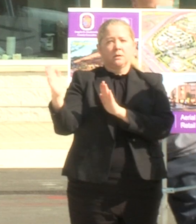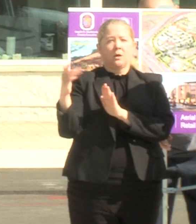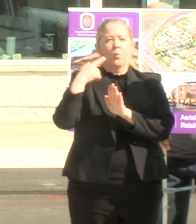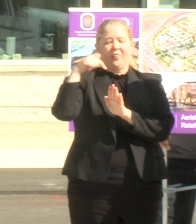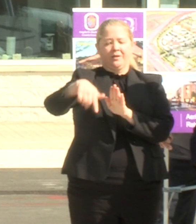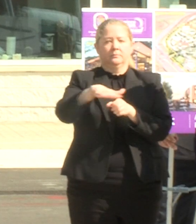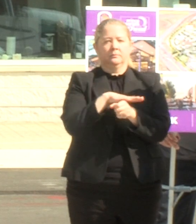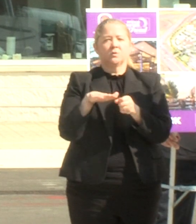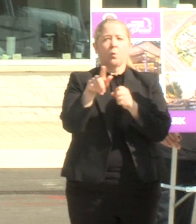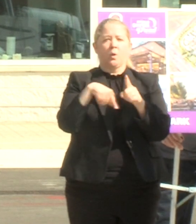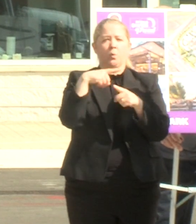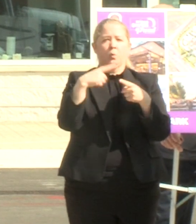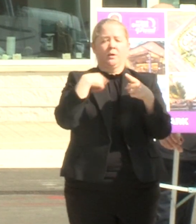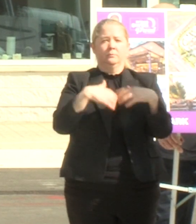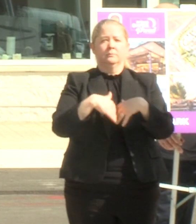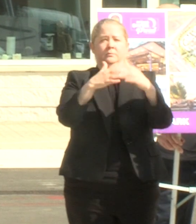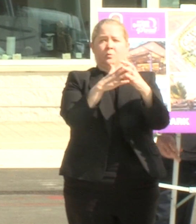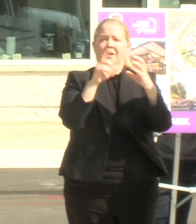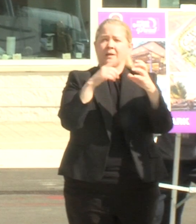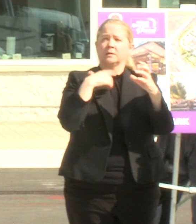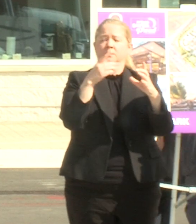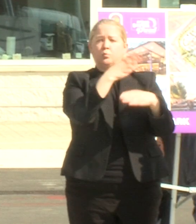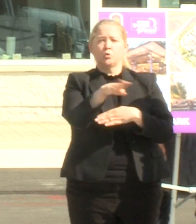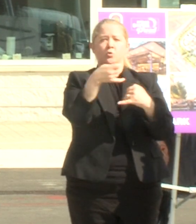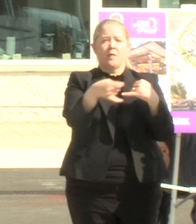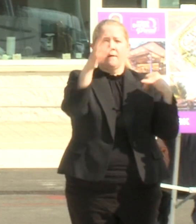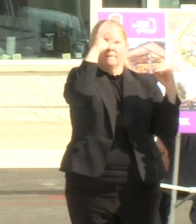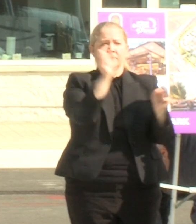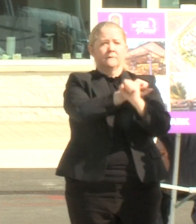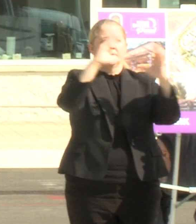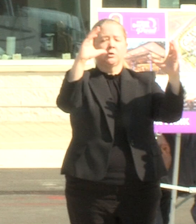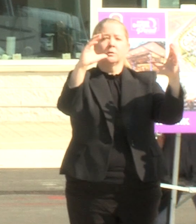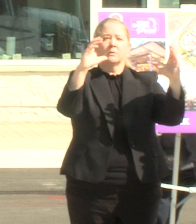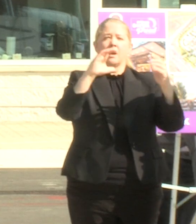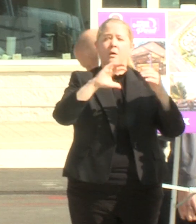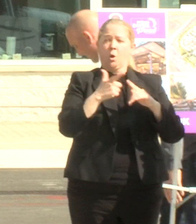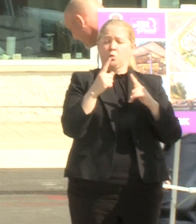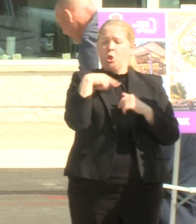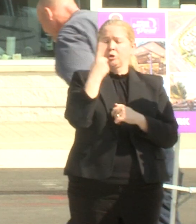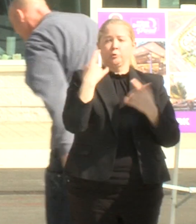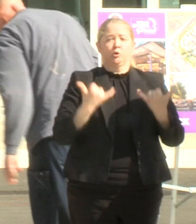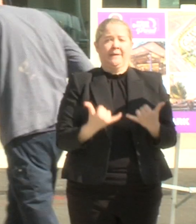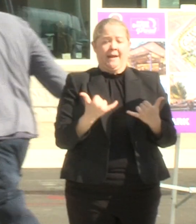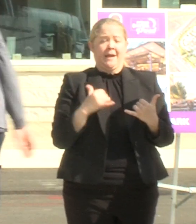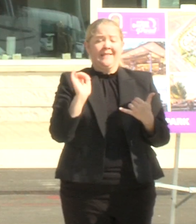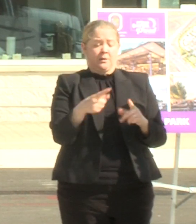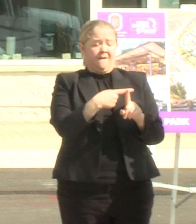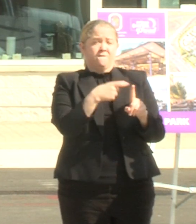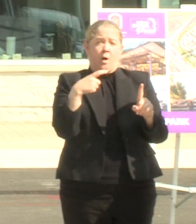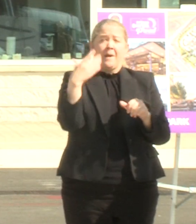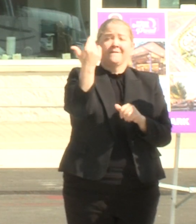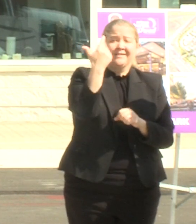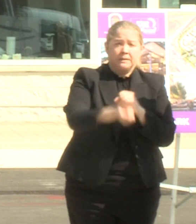uh sort of launched into this blue line corridor vision as it looks today it is based on those 15 years